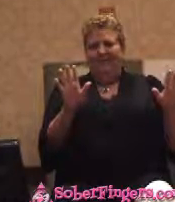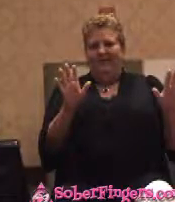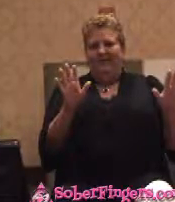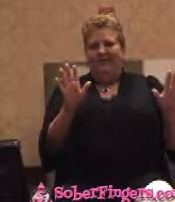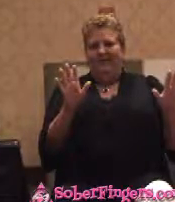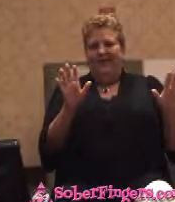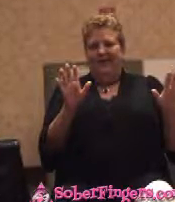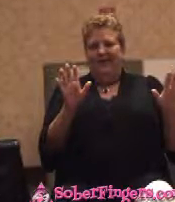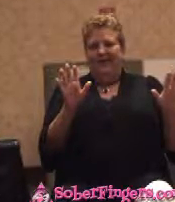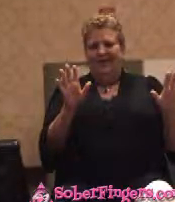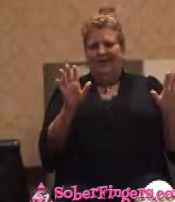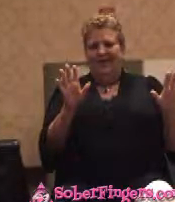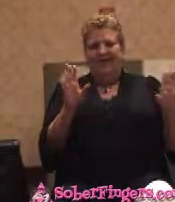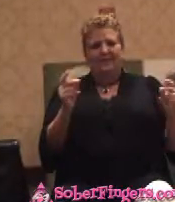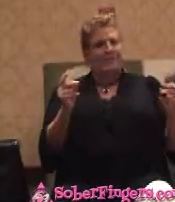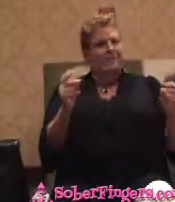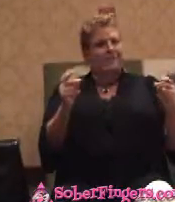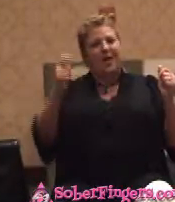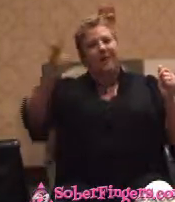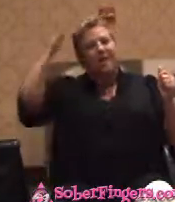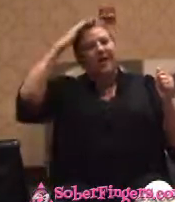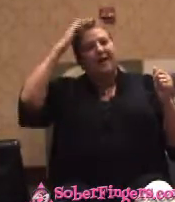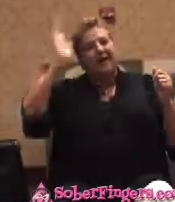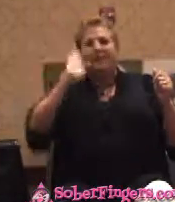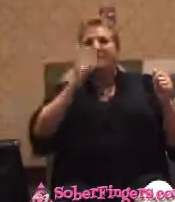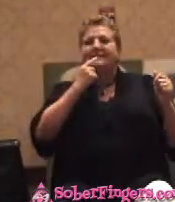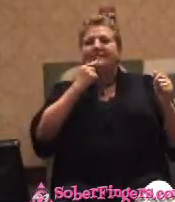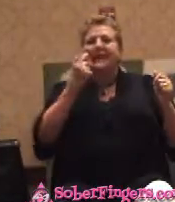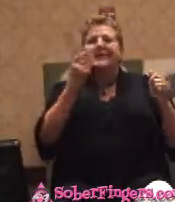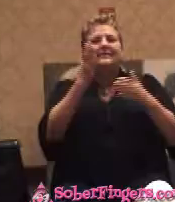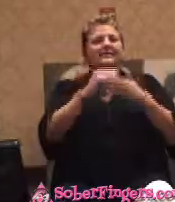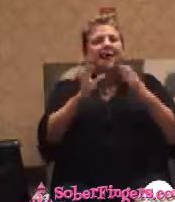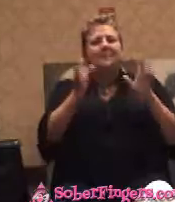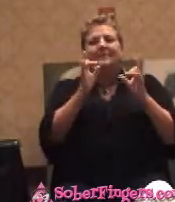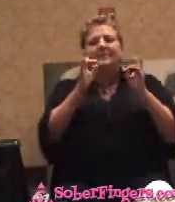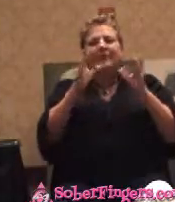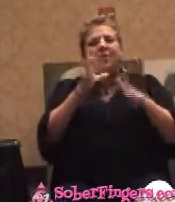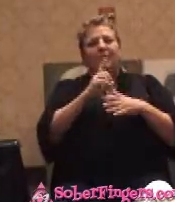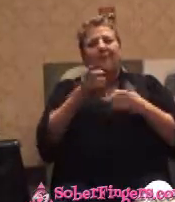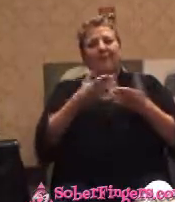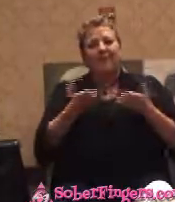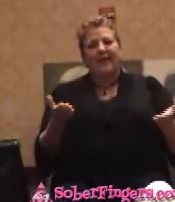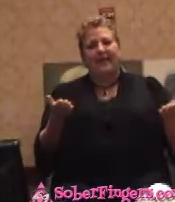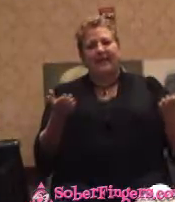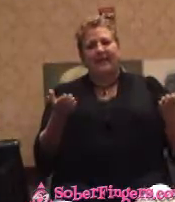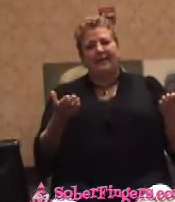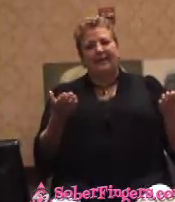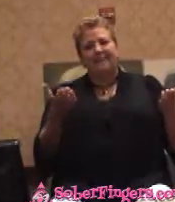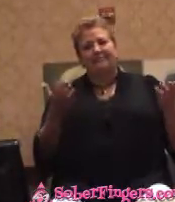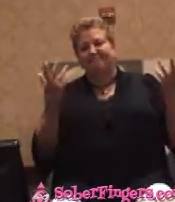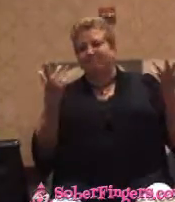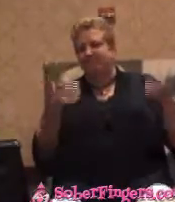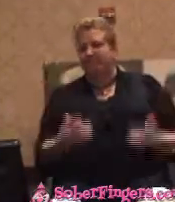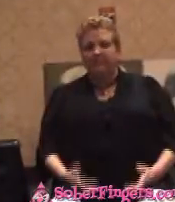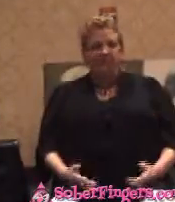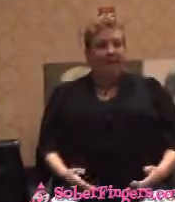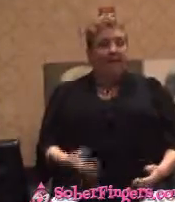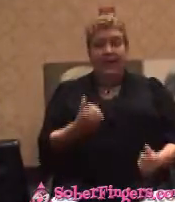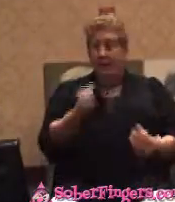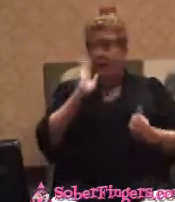At the drop of the hat, I'll tell you something terrible damn thing they did while they were drunk or good. And everybody laughed like hell.